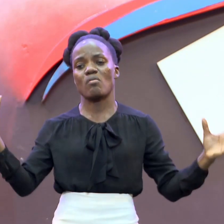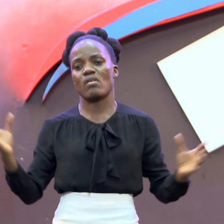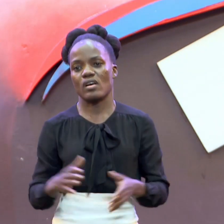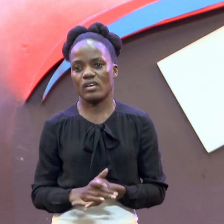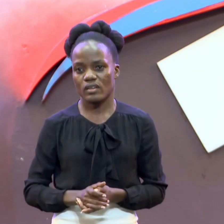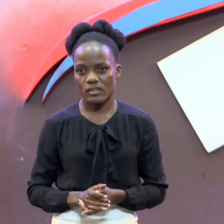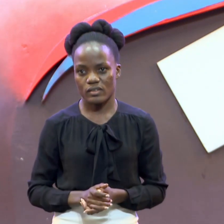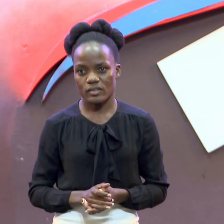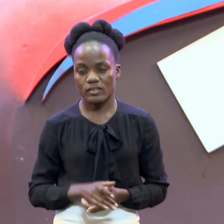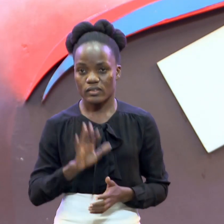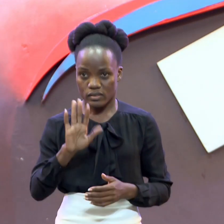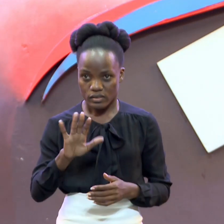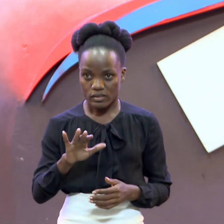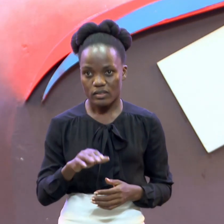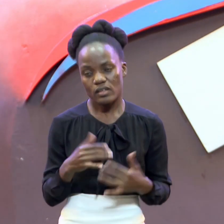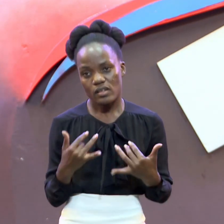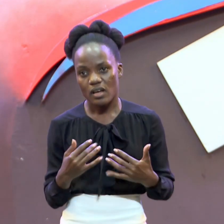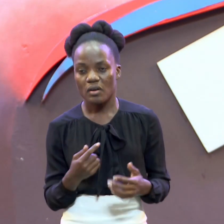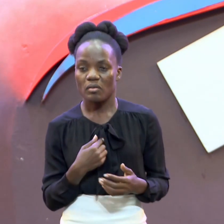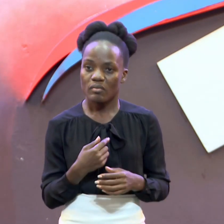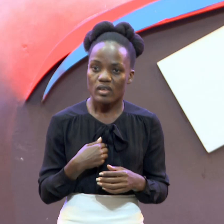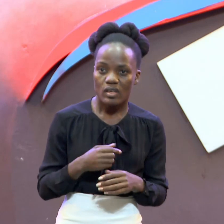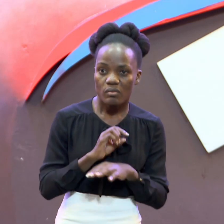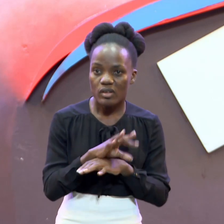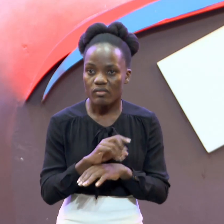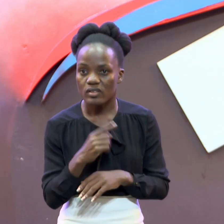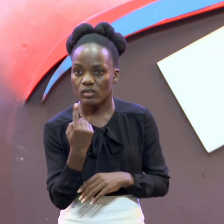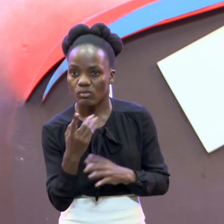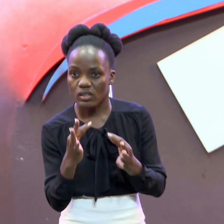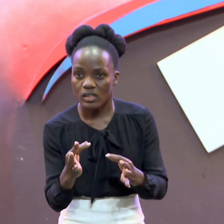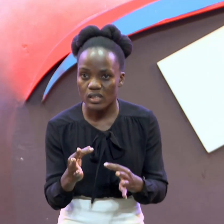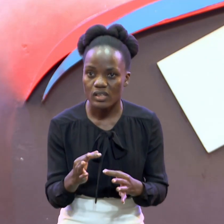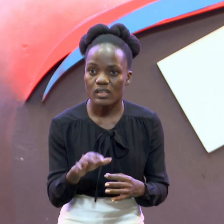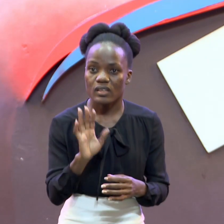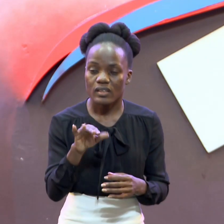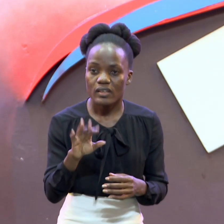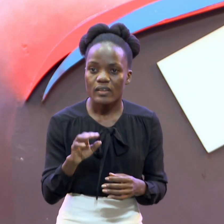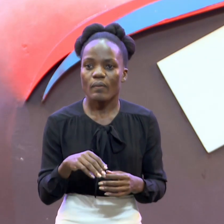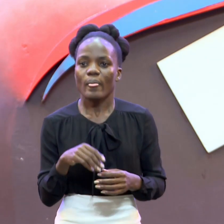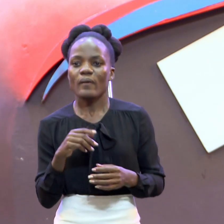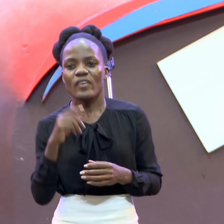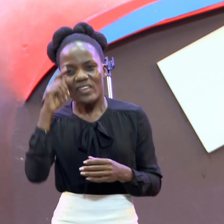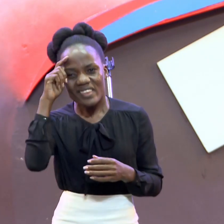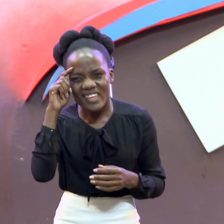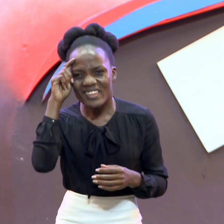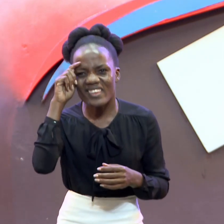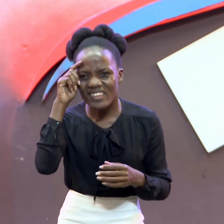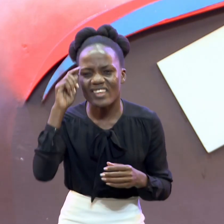So What If You Had Detaken That Which You Do To Your Problems